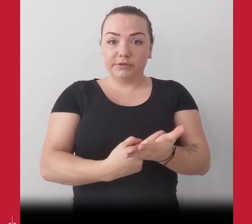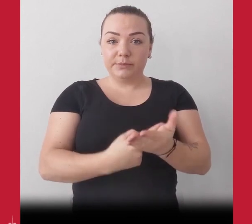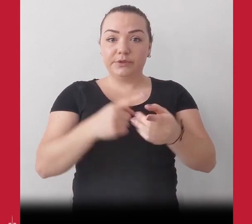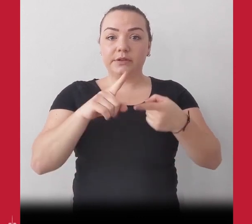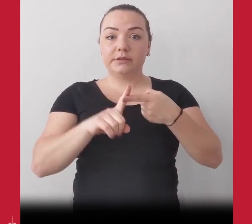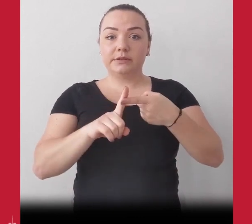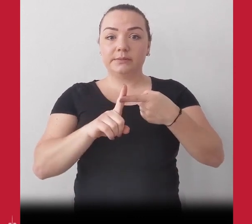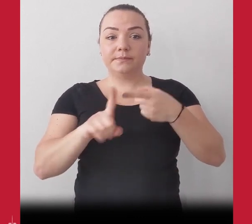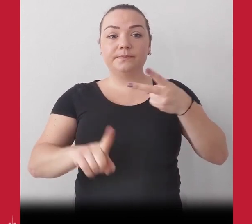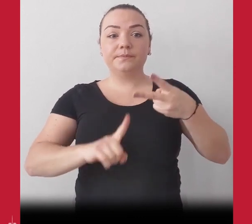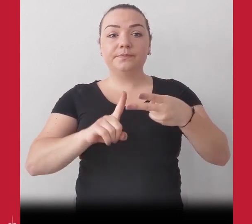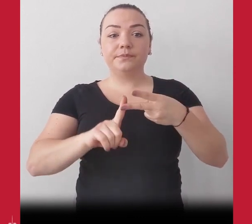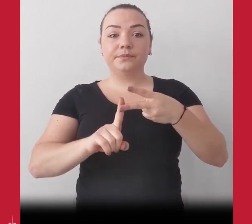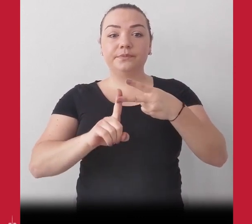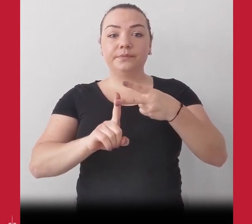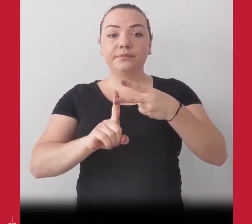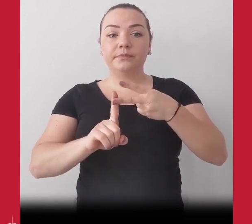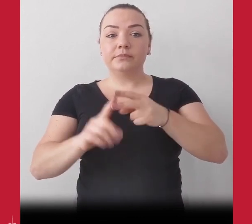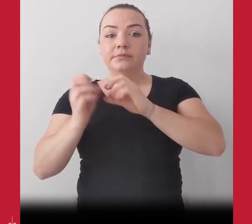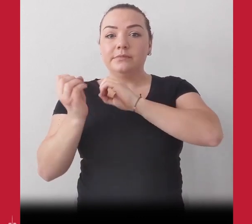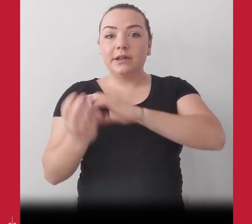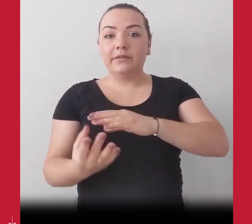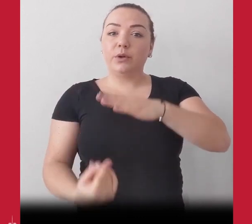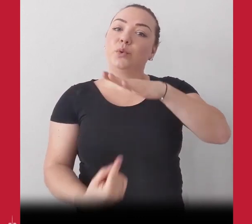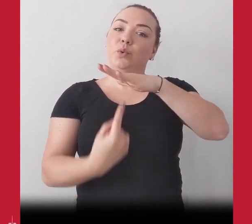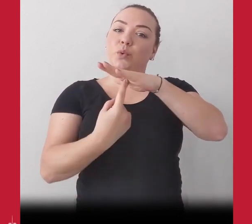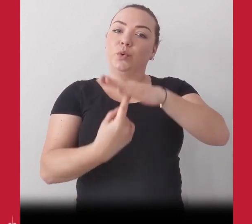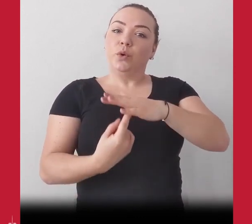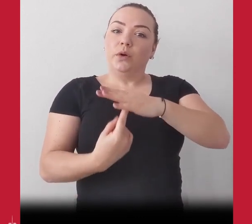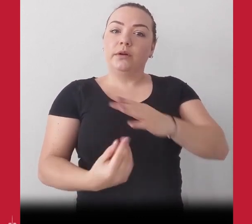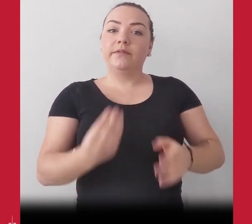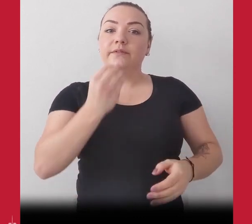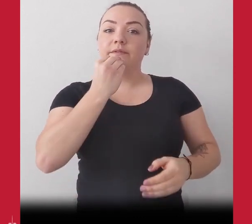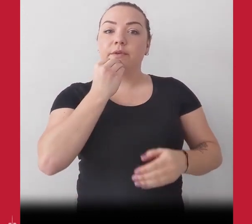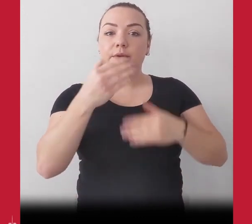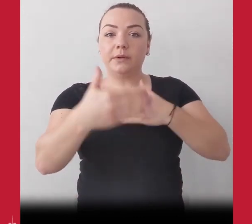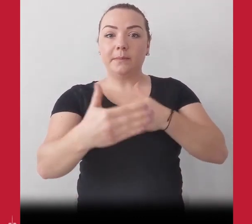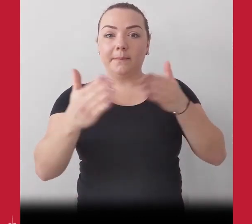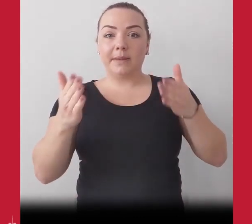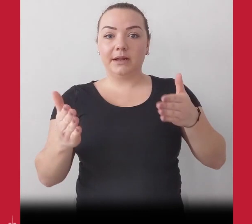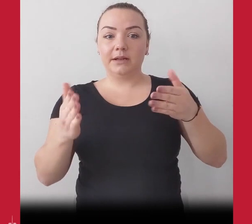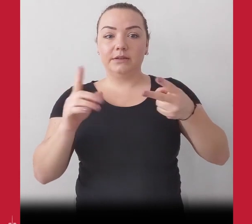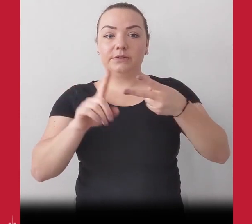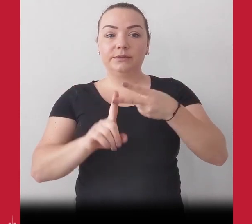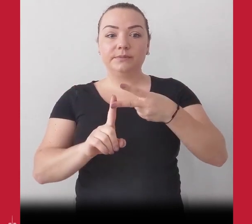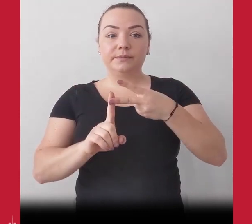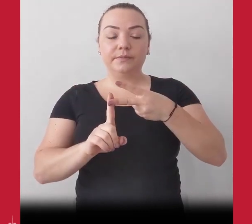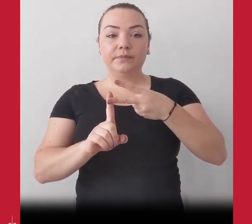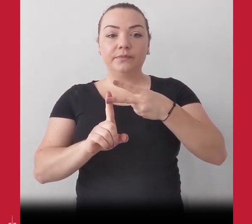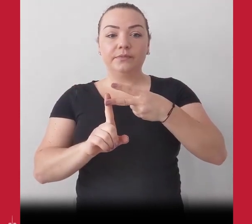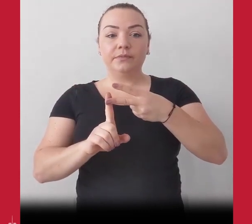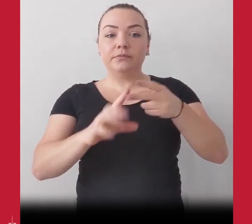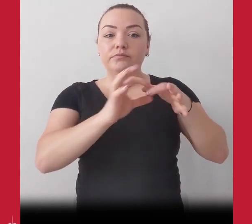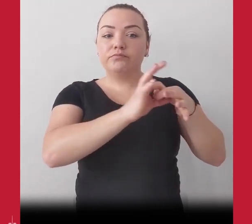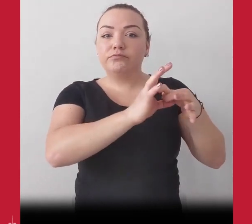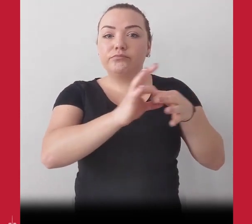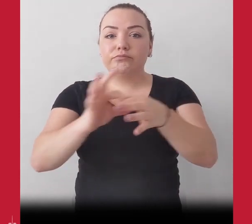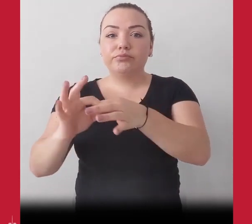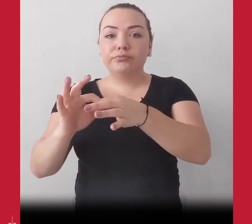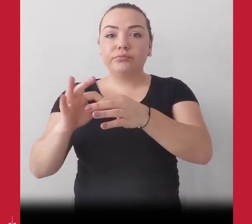deliver essential food packages or to connect